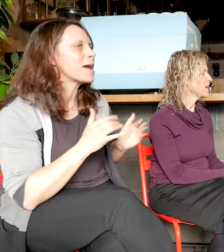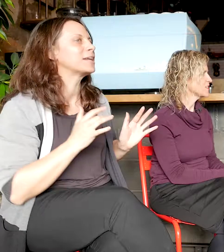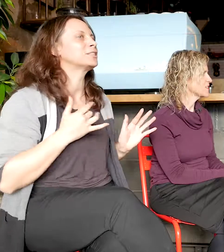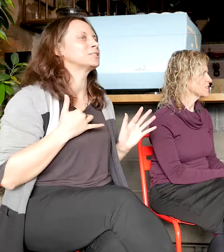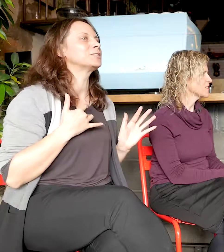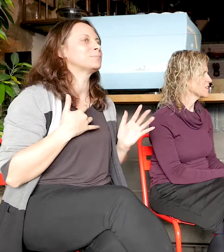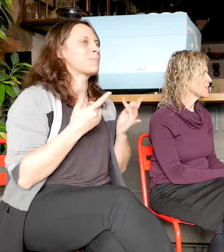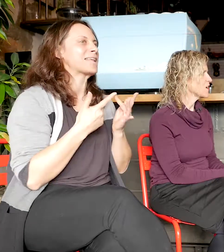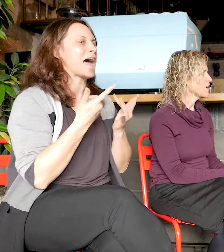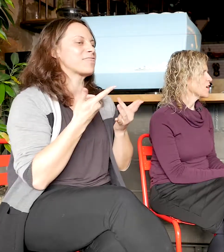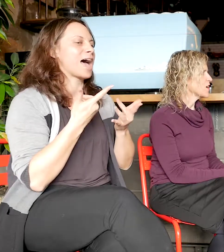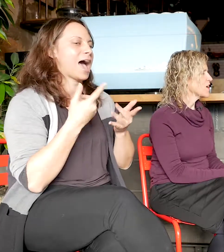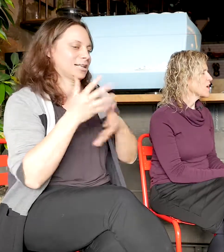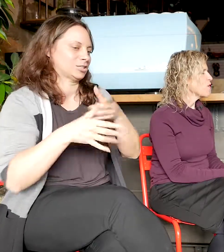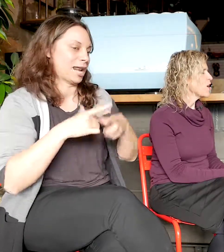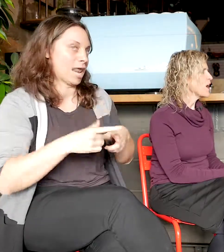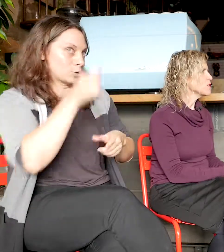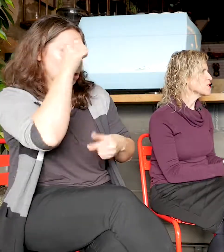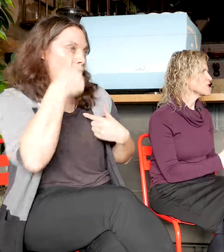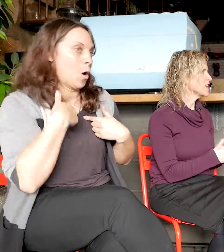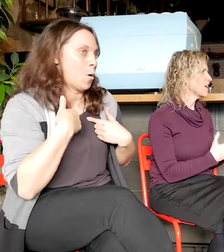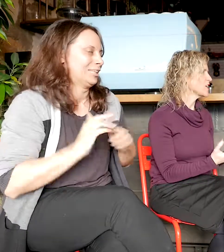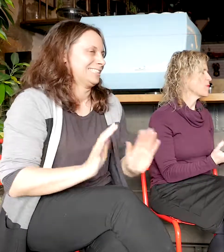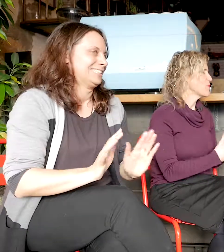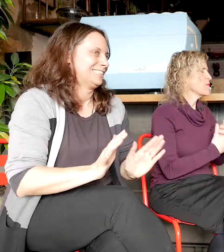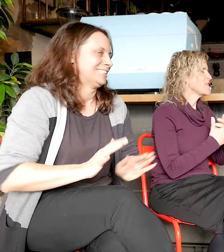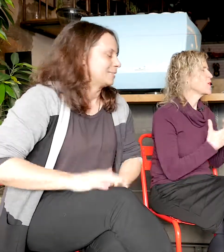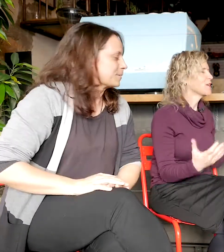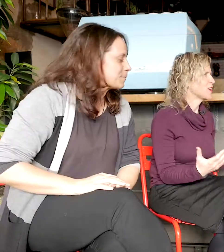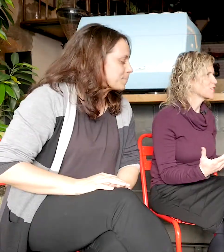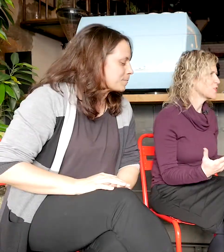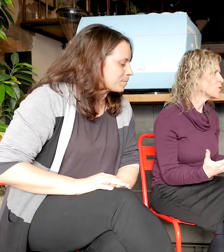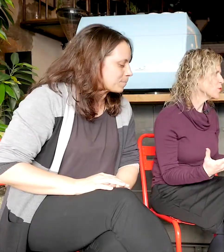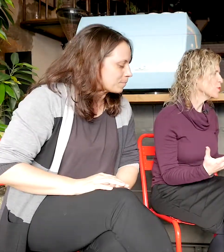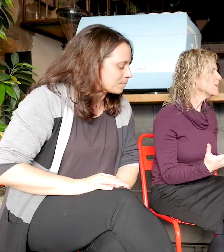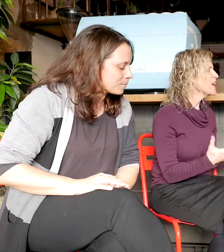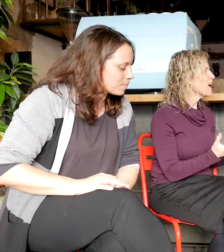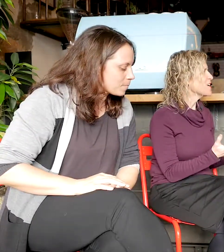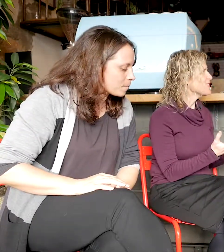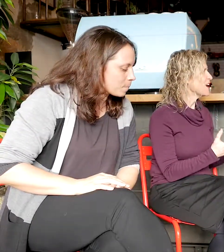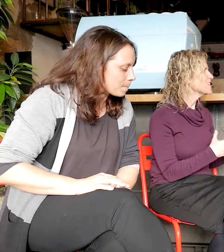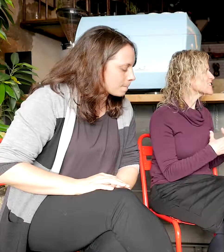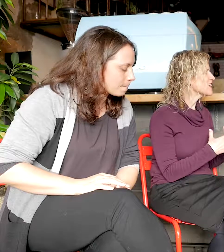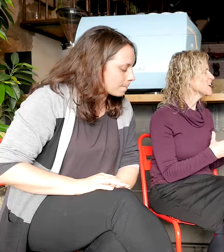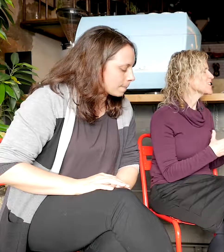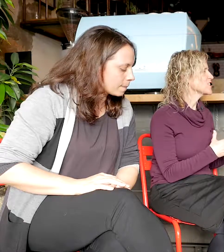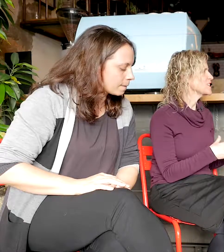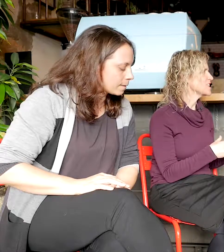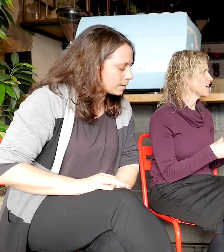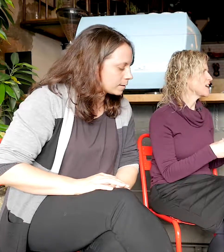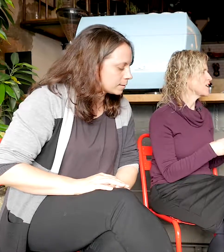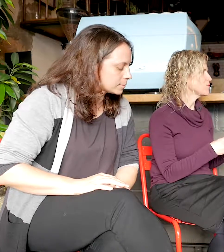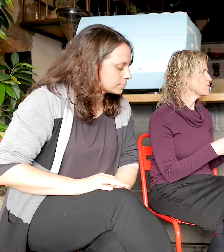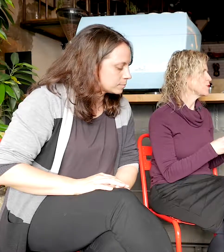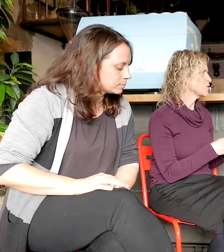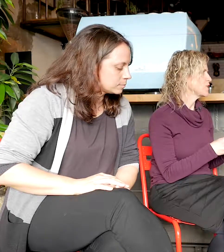language other than New Zealand. How much connect, and there may be no connection at all, but how much connection is there between